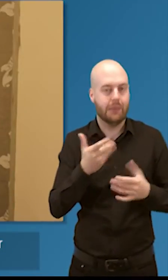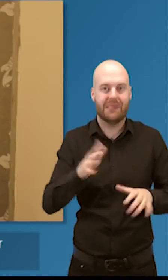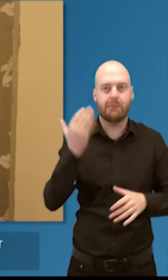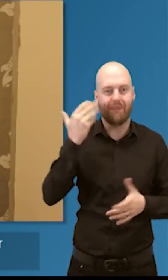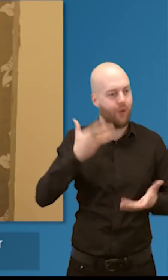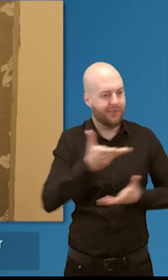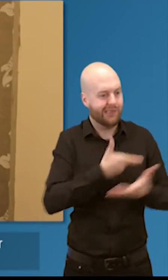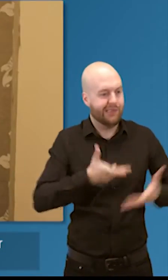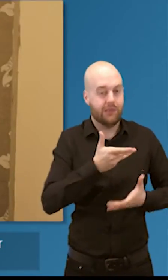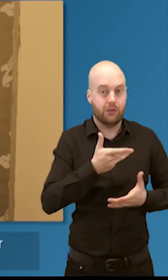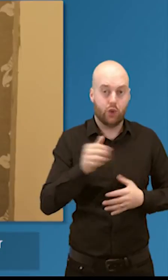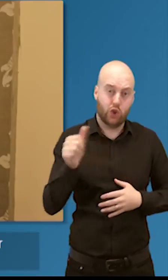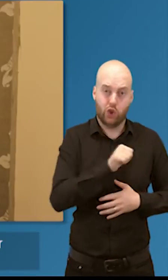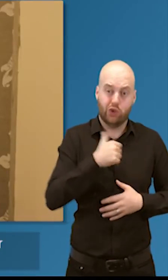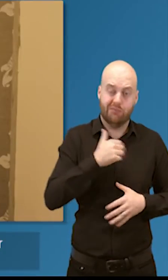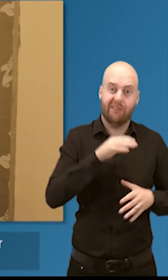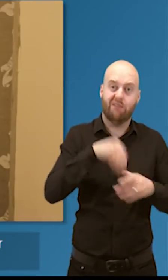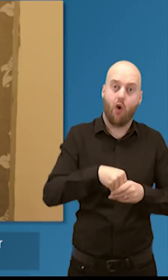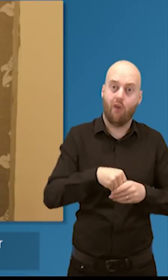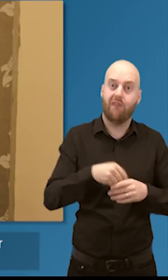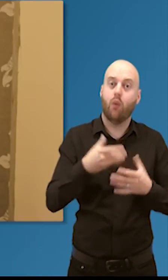no matter what size, very important to us.